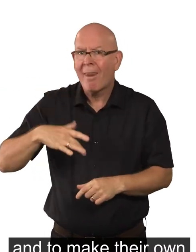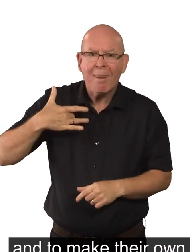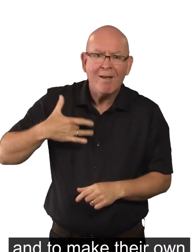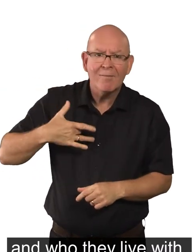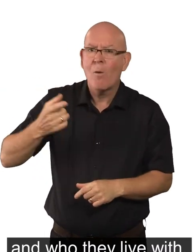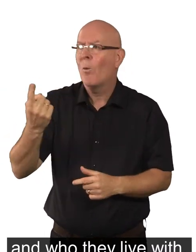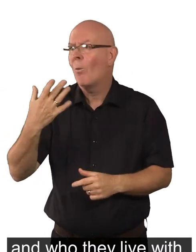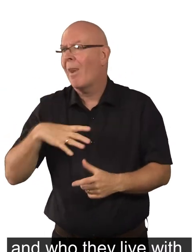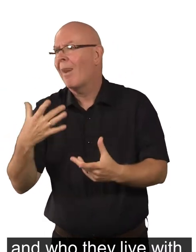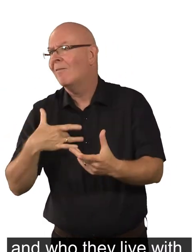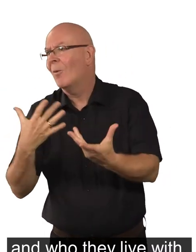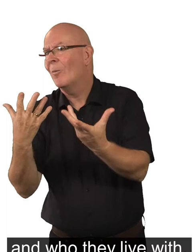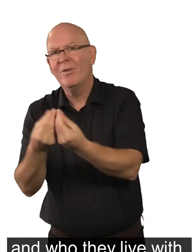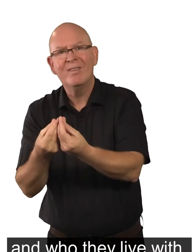and who they live with.